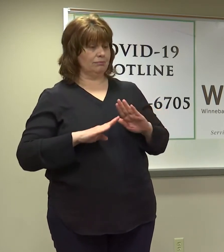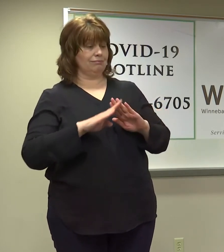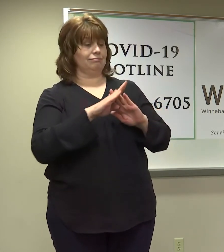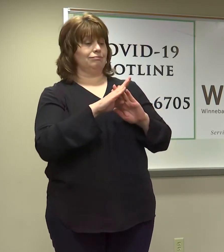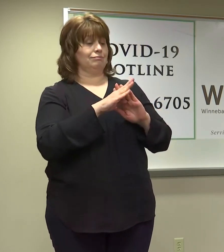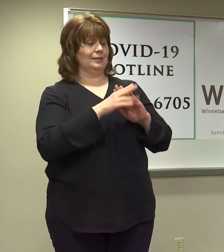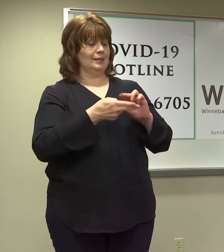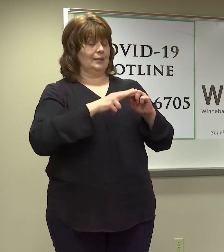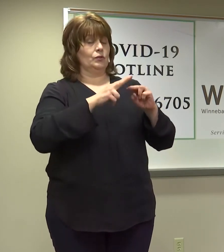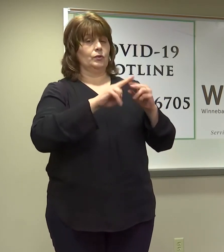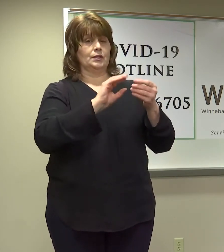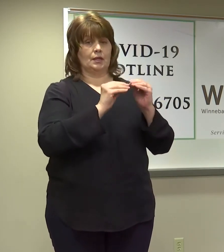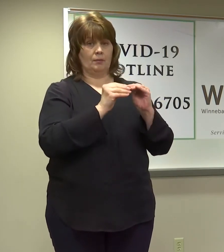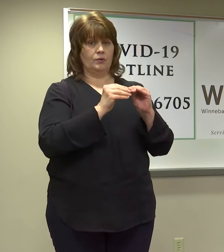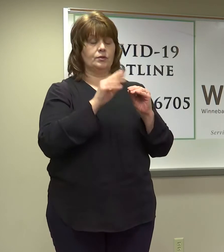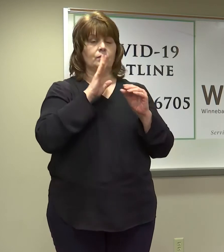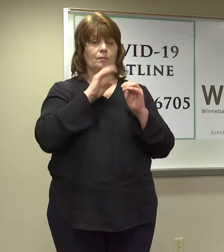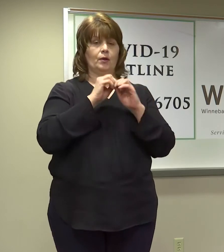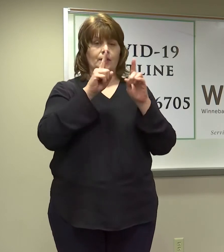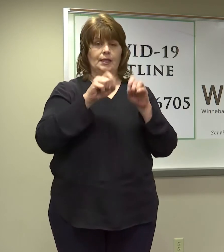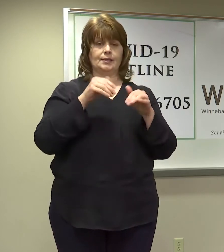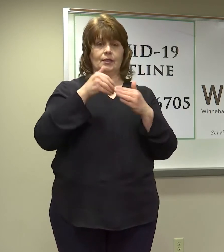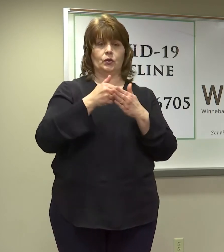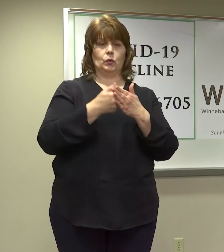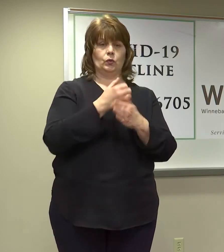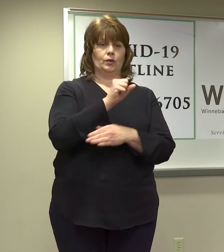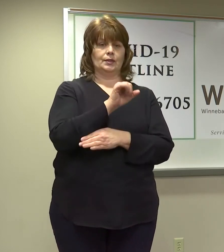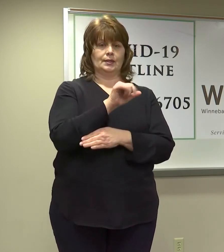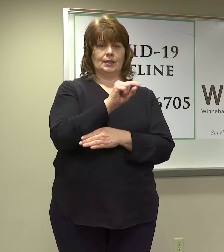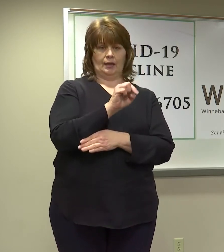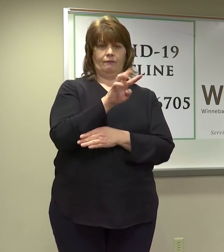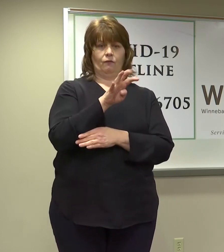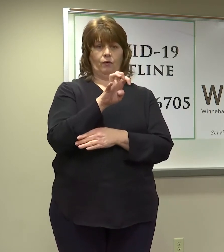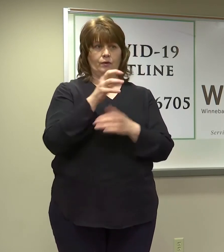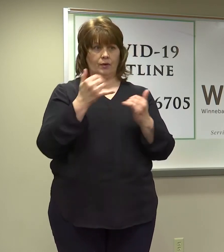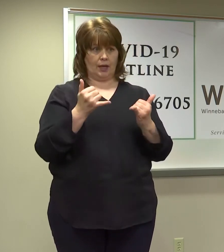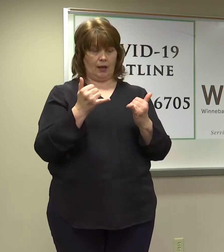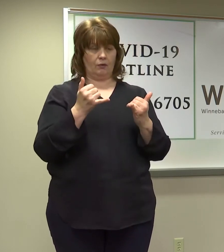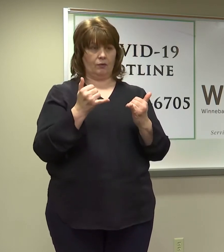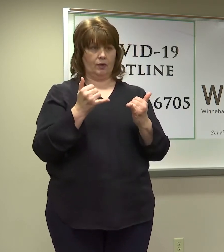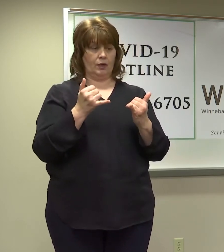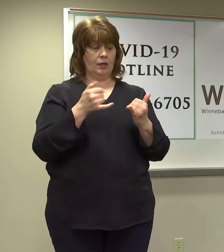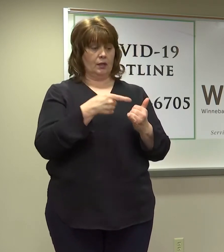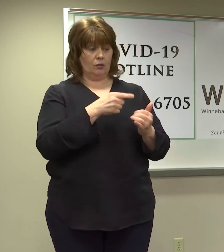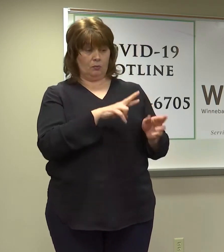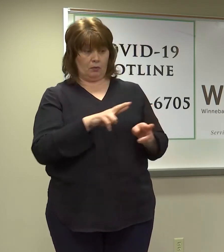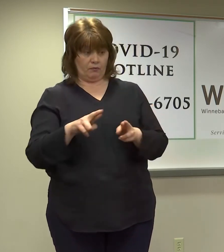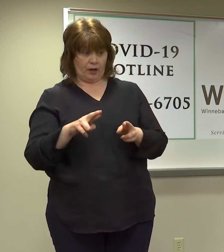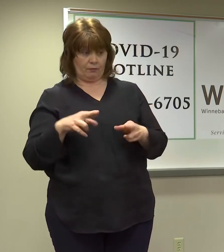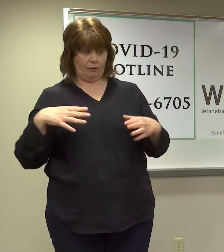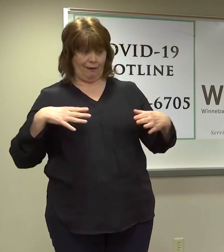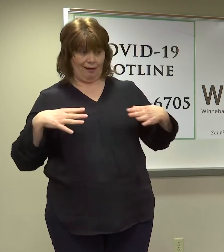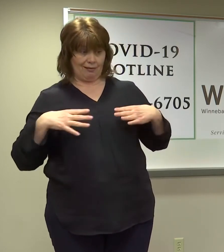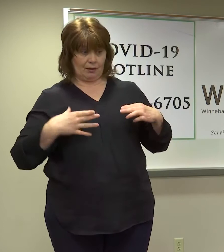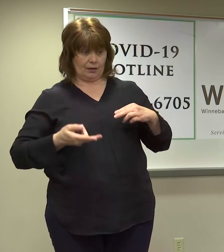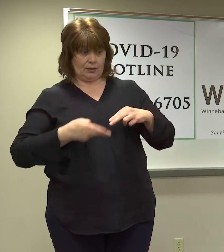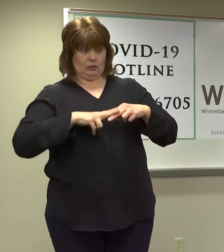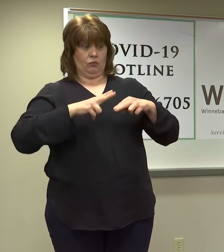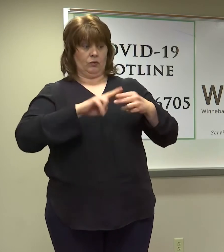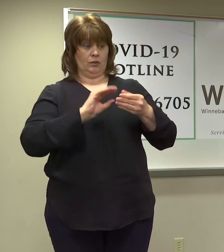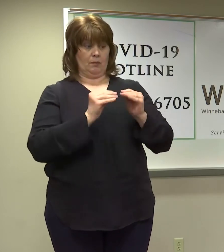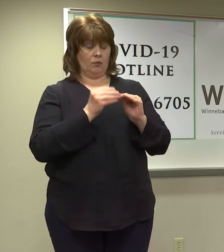there. You talked about testing at the new site 400 already. Are you preparing for a holiday spike? Is that something that you see on our horizon?